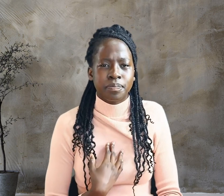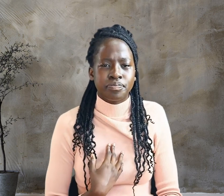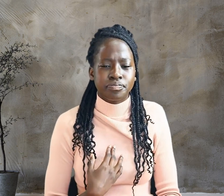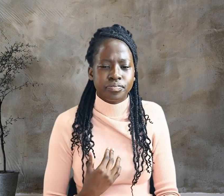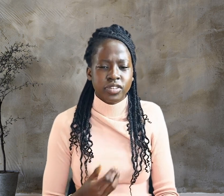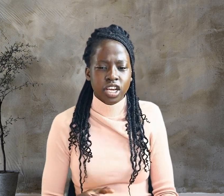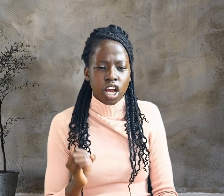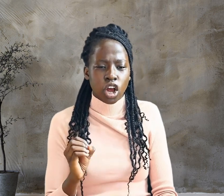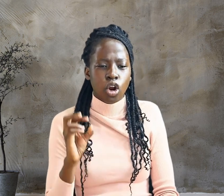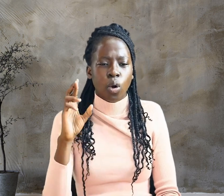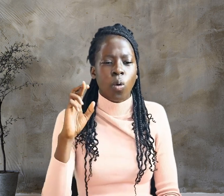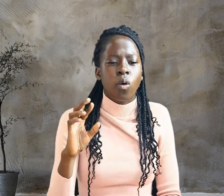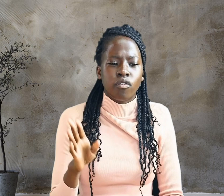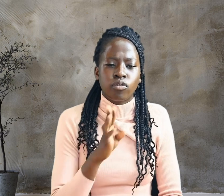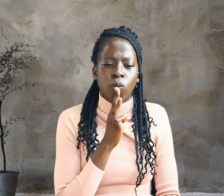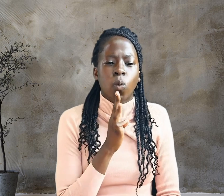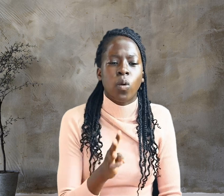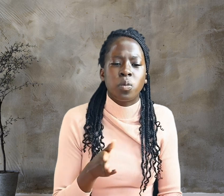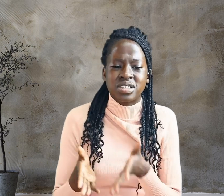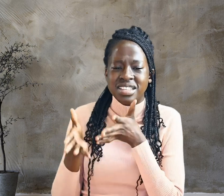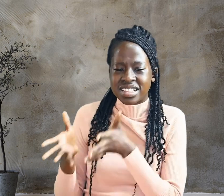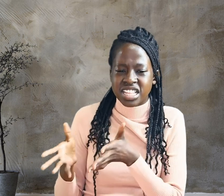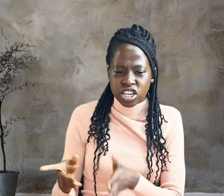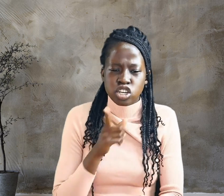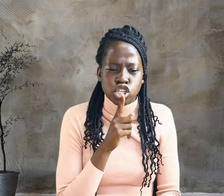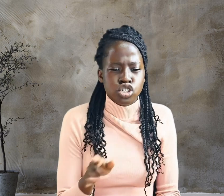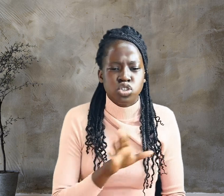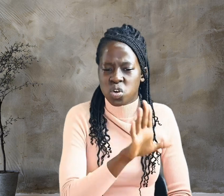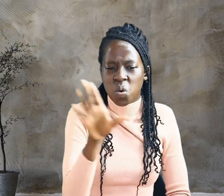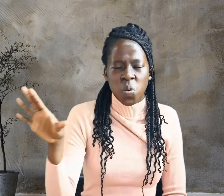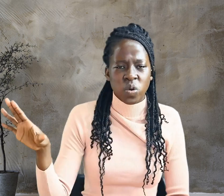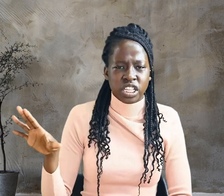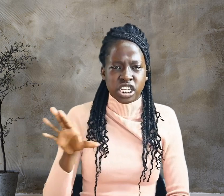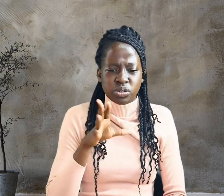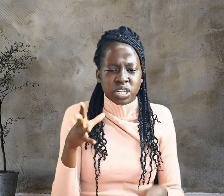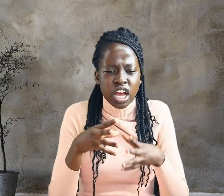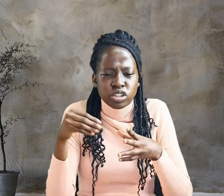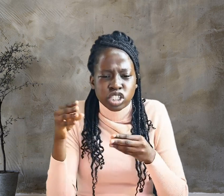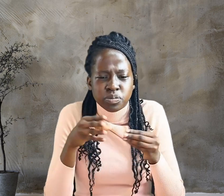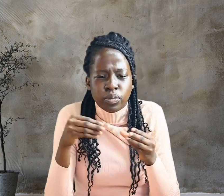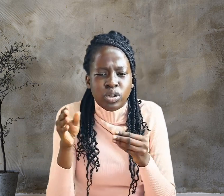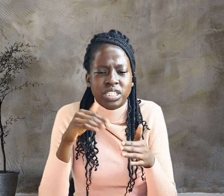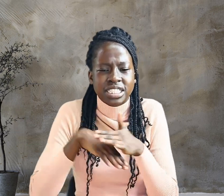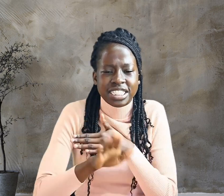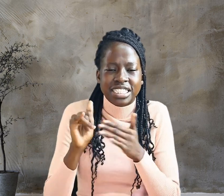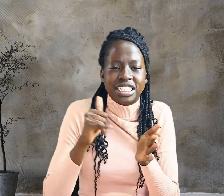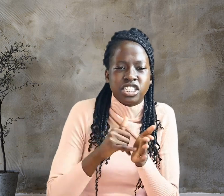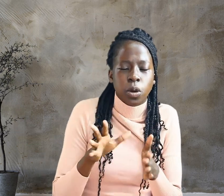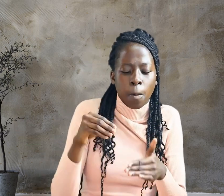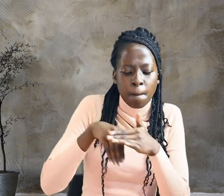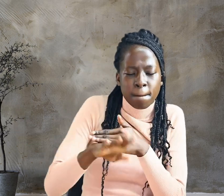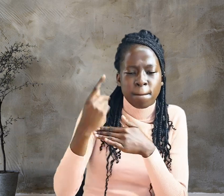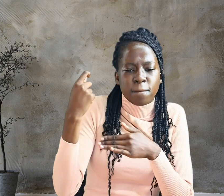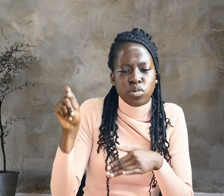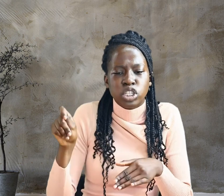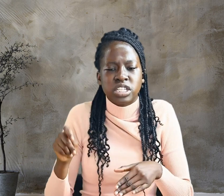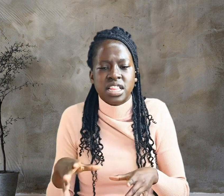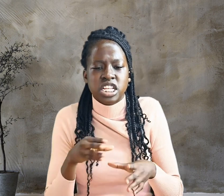jar of wine vinegar was there, so they soaked a sponge in it, put the sponge on a stalk of the hysaw